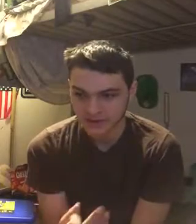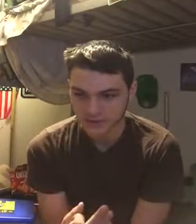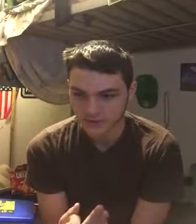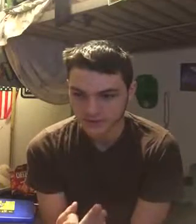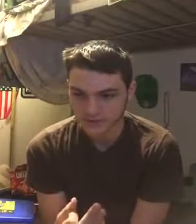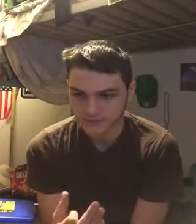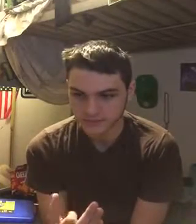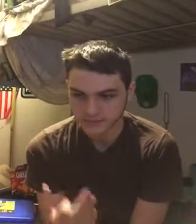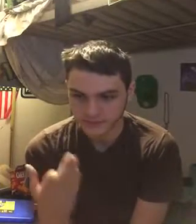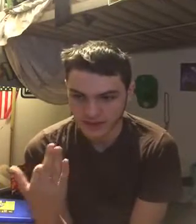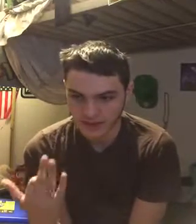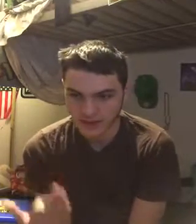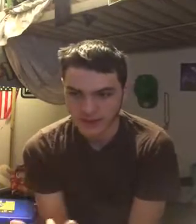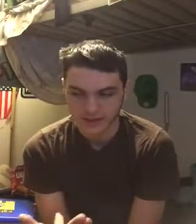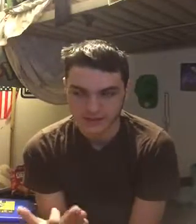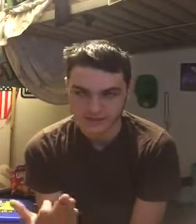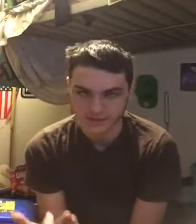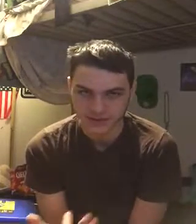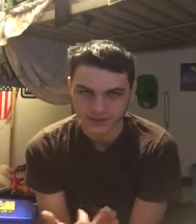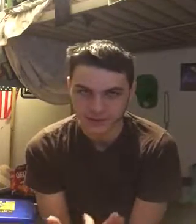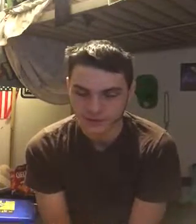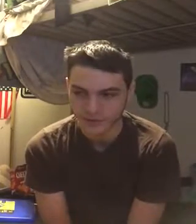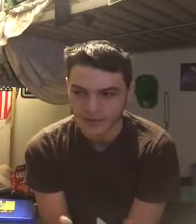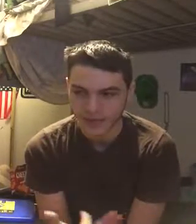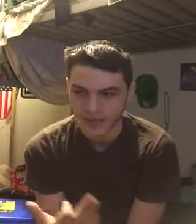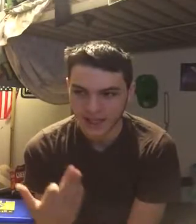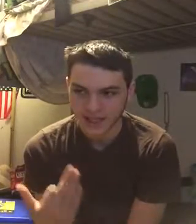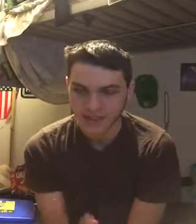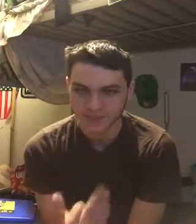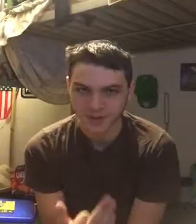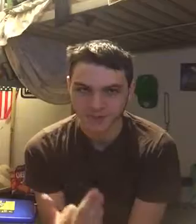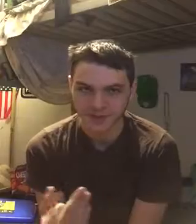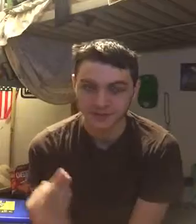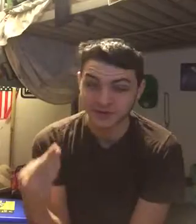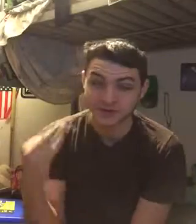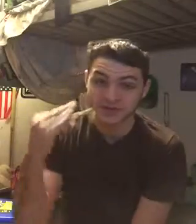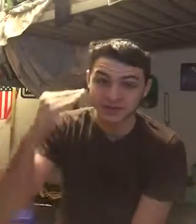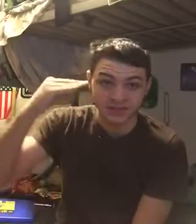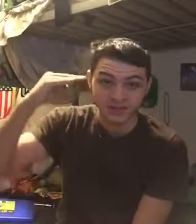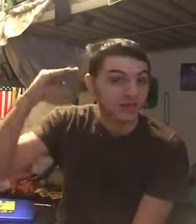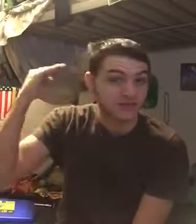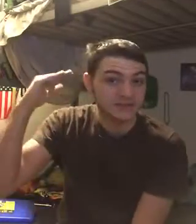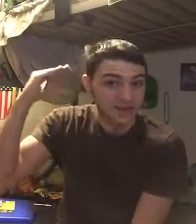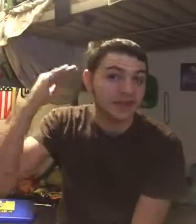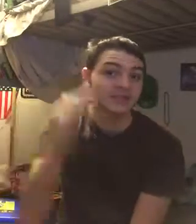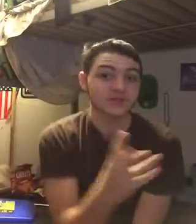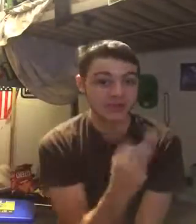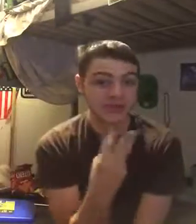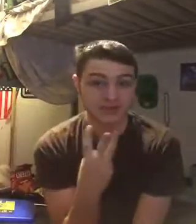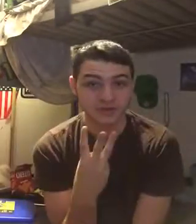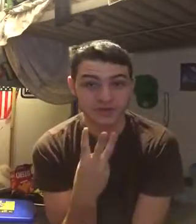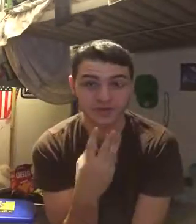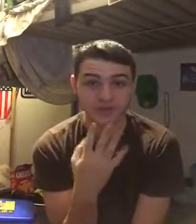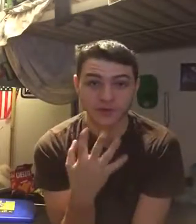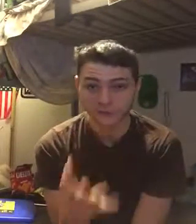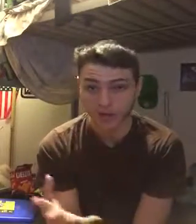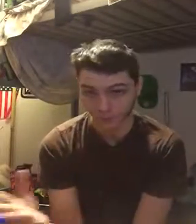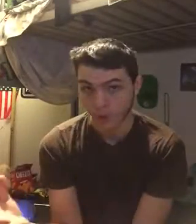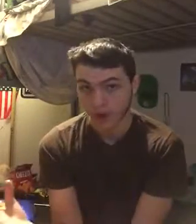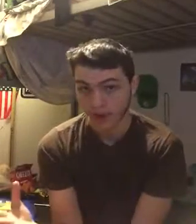killed and there's really no point in keeping him there if you're if he's been injured the last three years you know fucking why